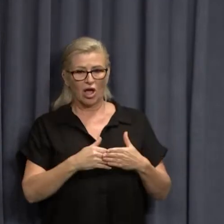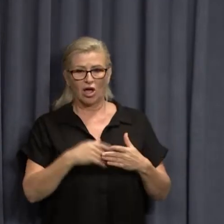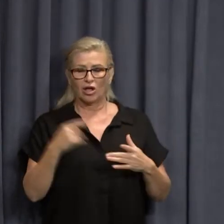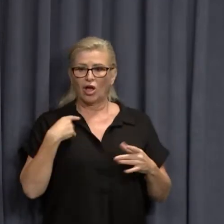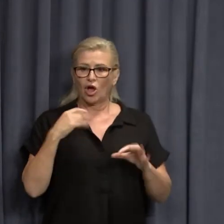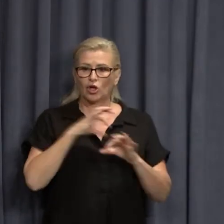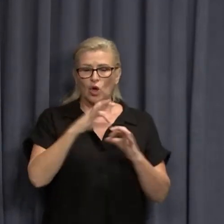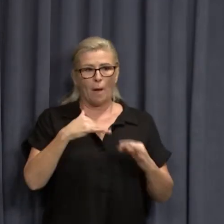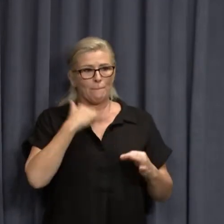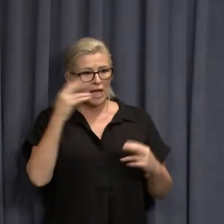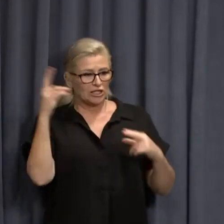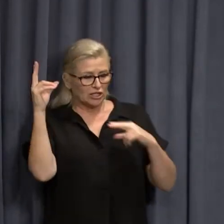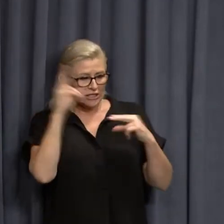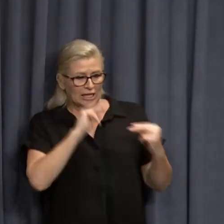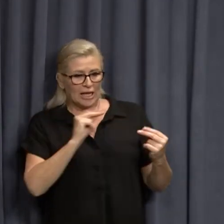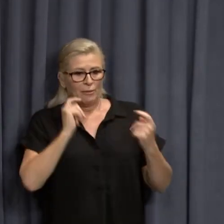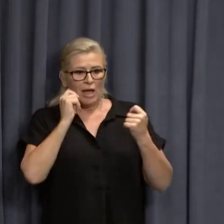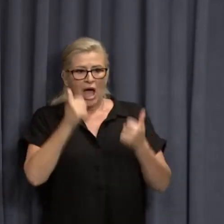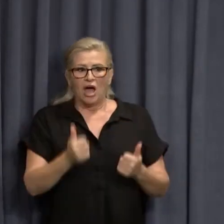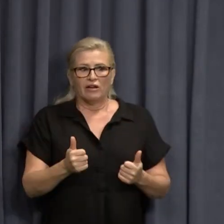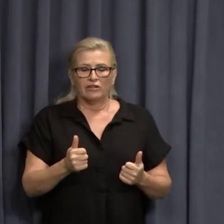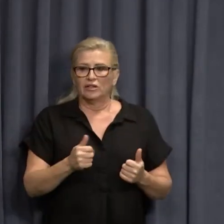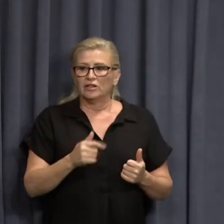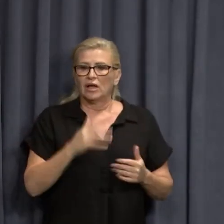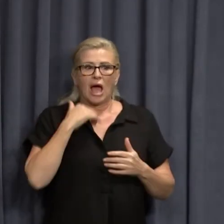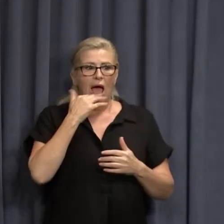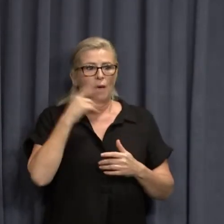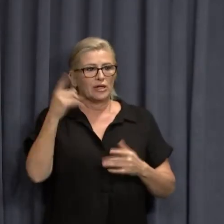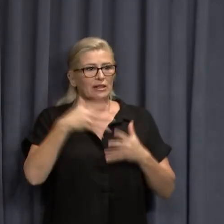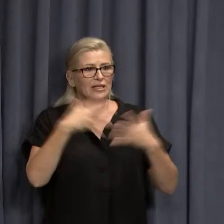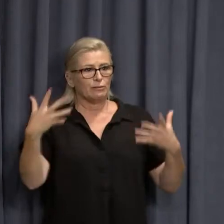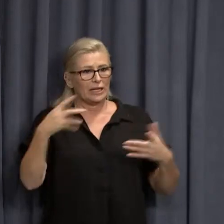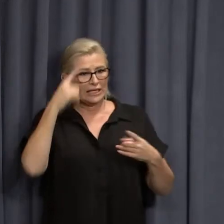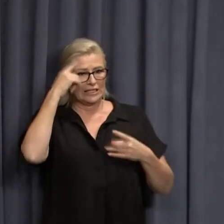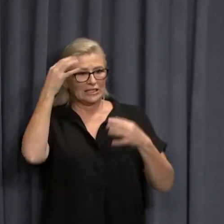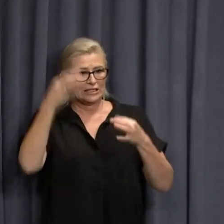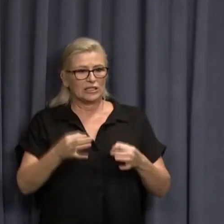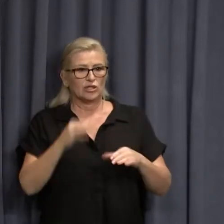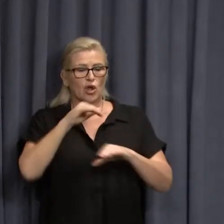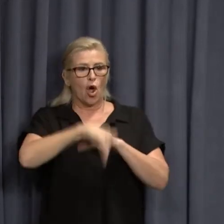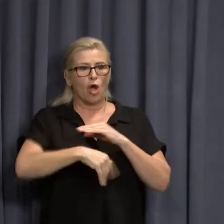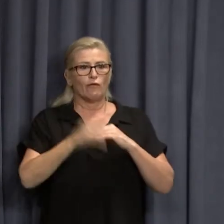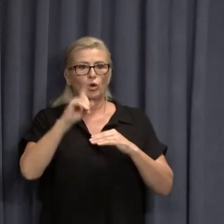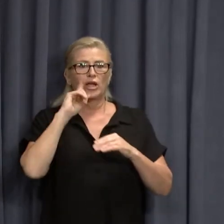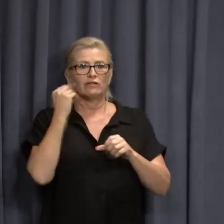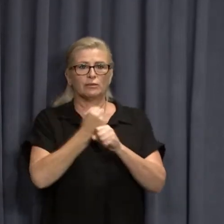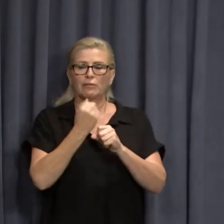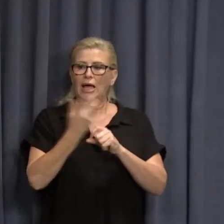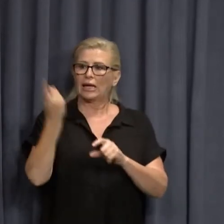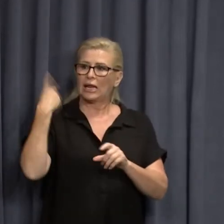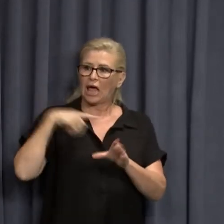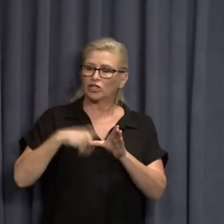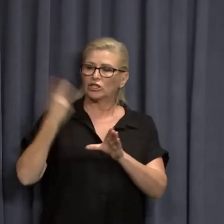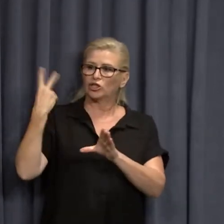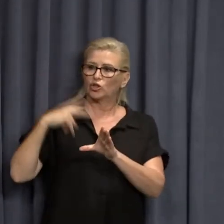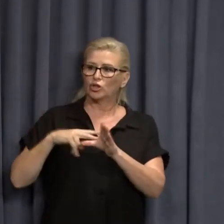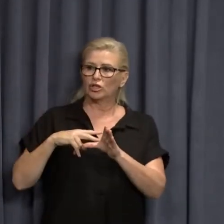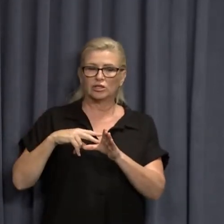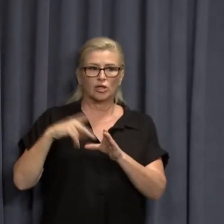afterwards? And how big a decision was it compared to the kinds you've had to make over the last couple of years?